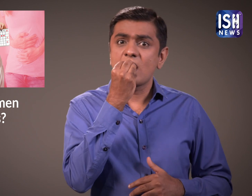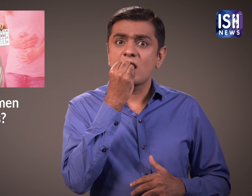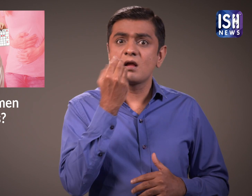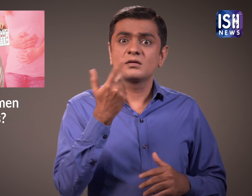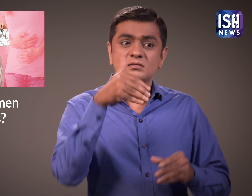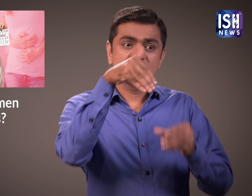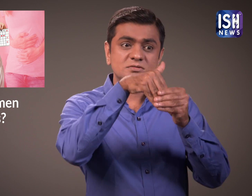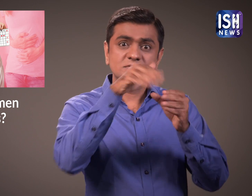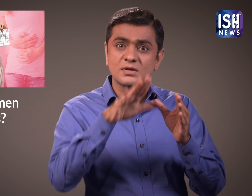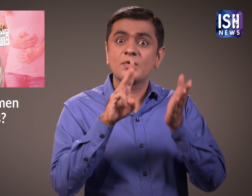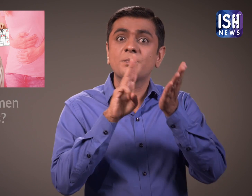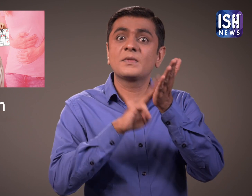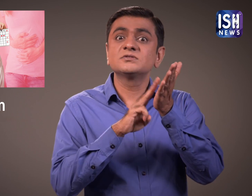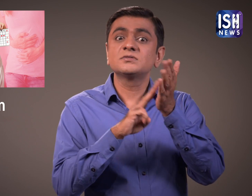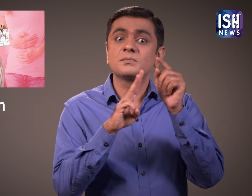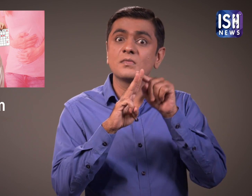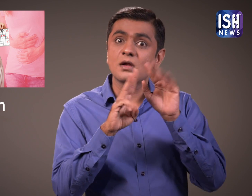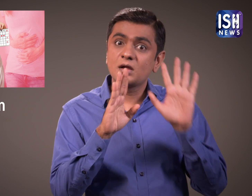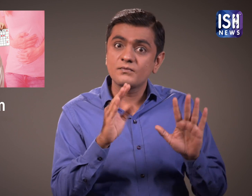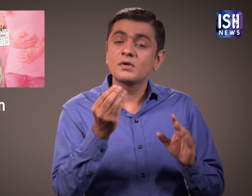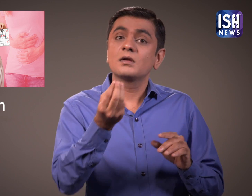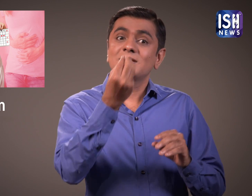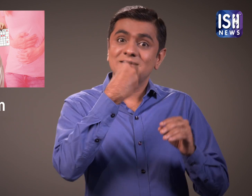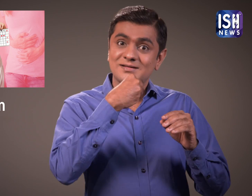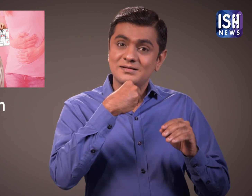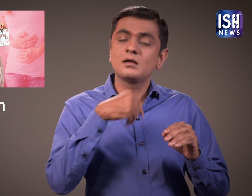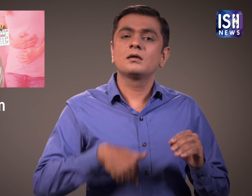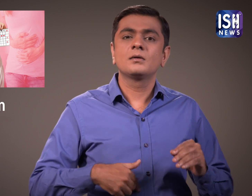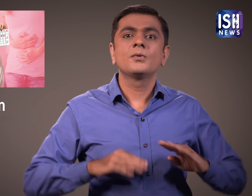Magnesium from the food can also help ease the pain of cramps.